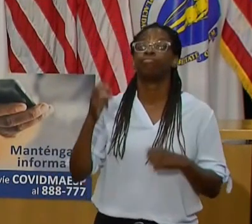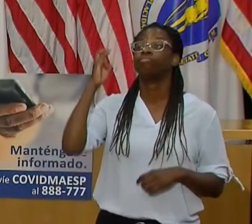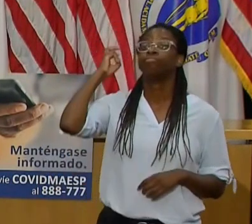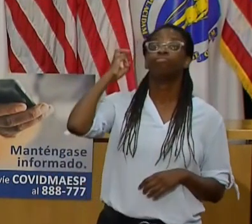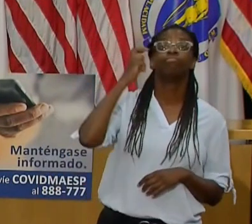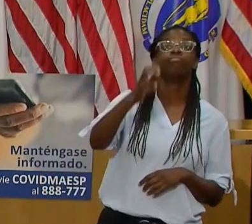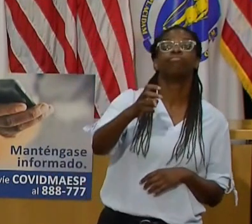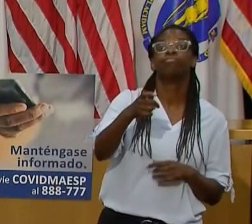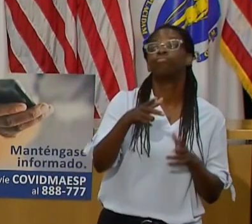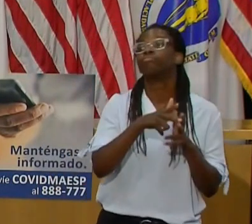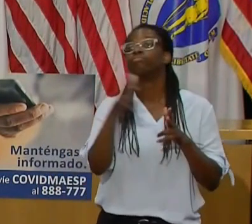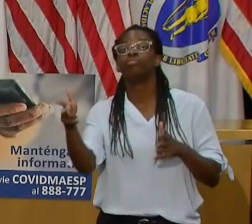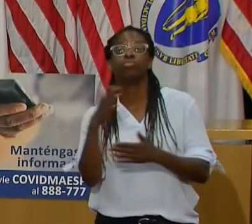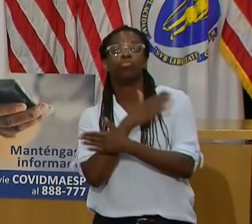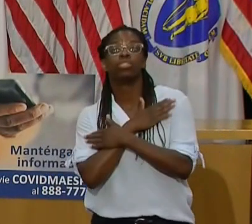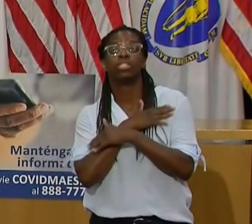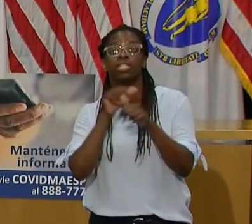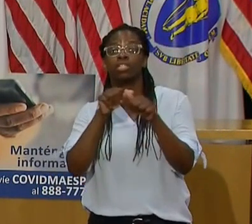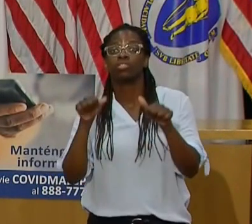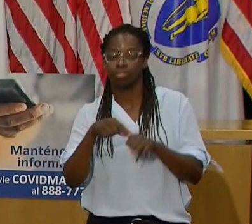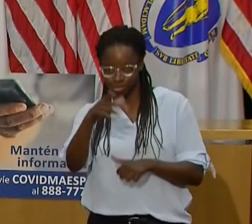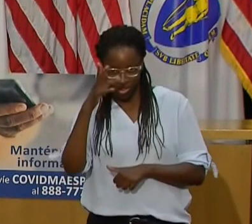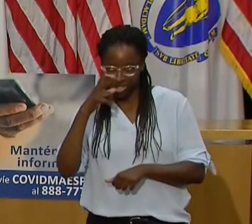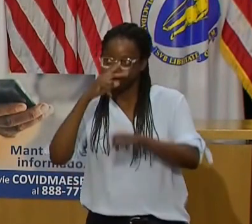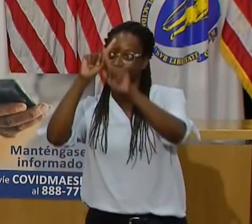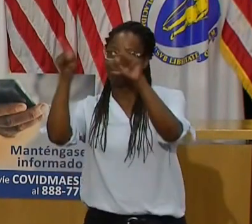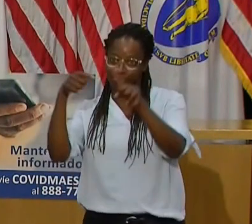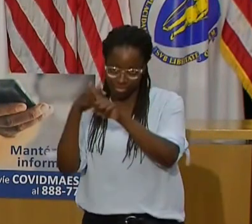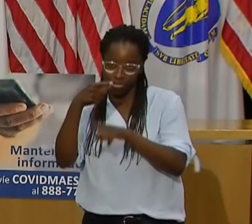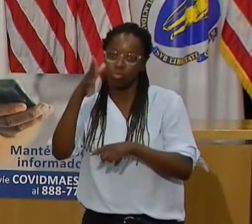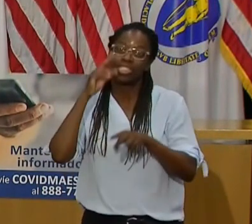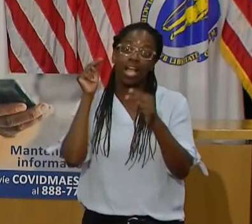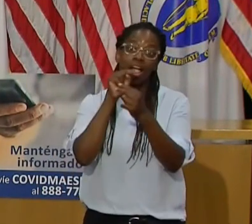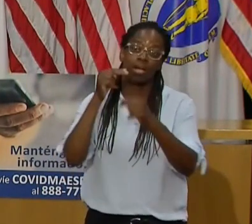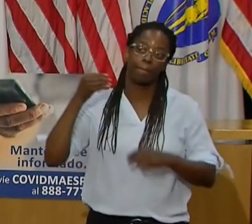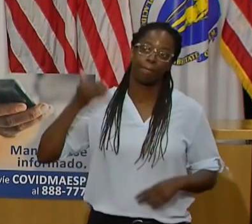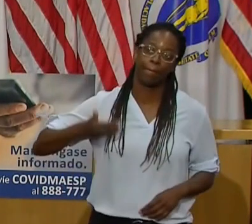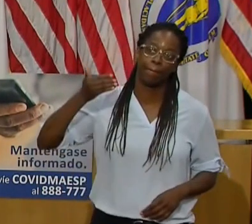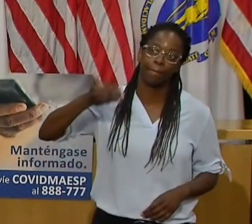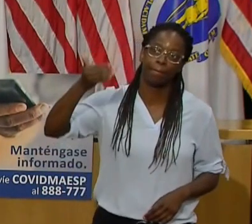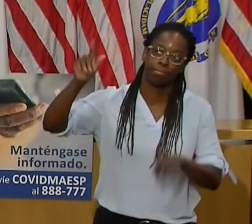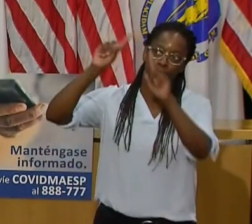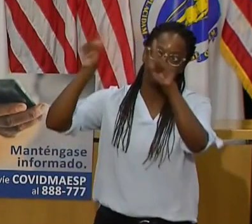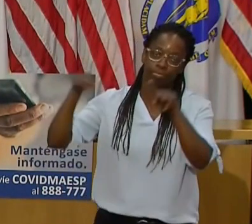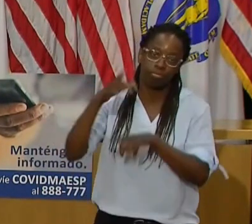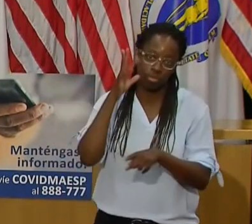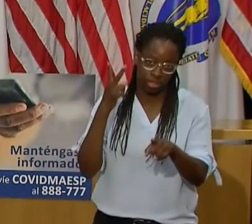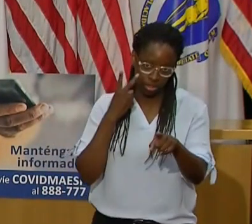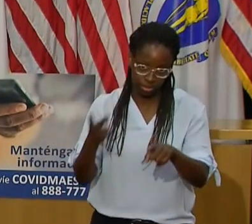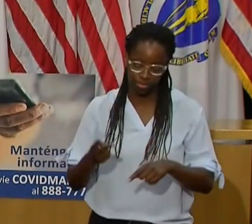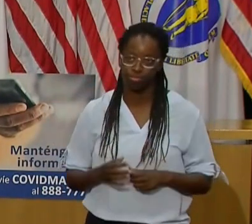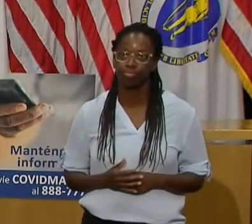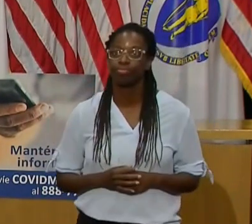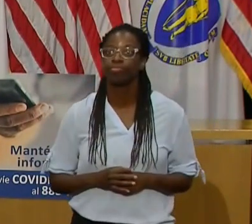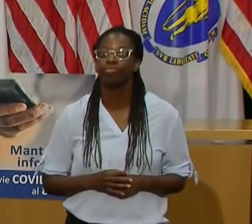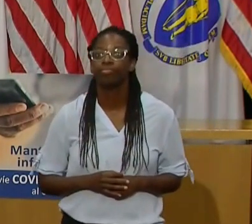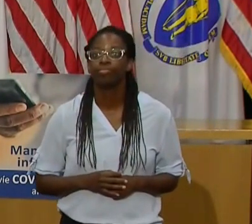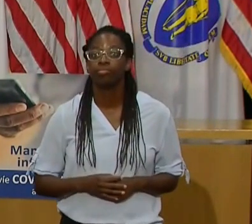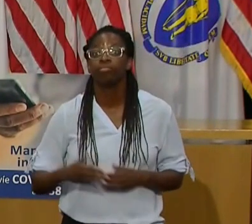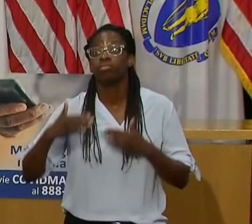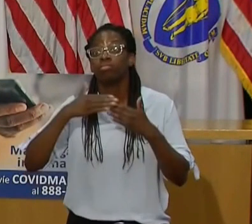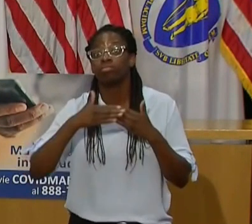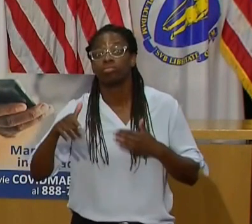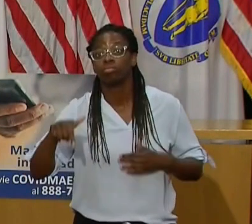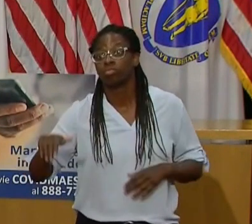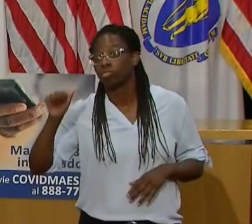rest areas. The new travel protocols taking effect August 1st demonstrate that the Commonwealth is continuing to take COVID-19 seriously.